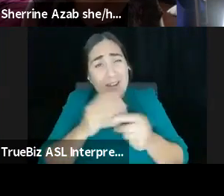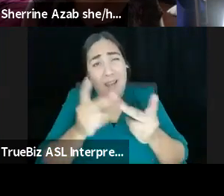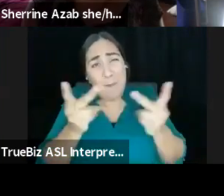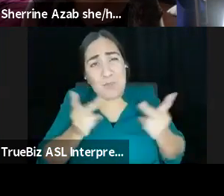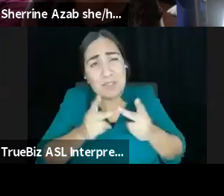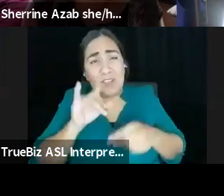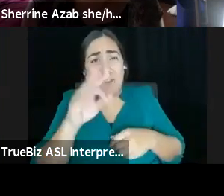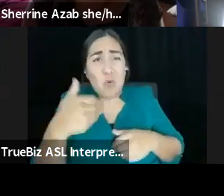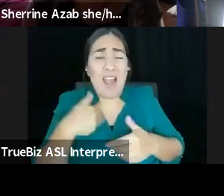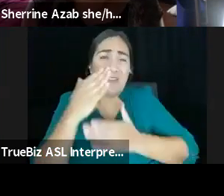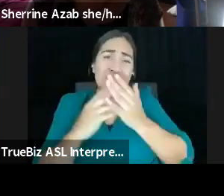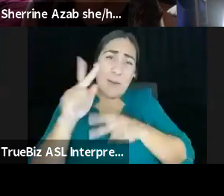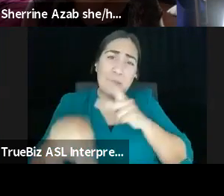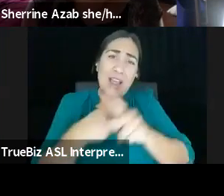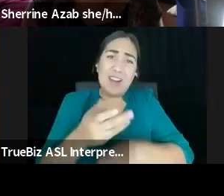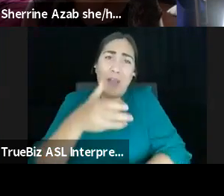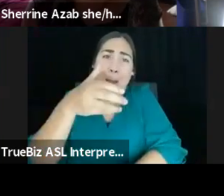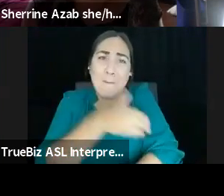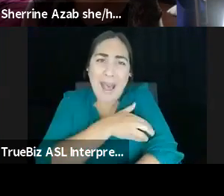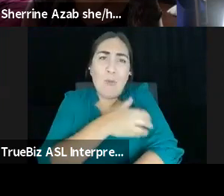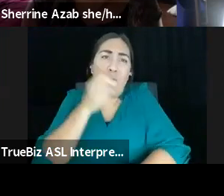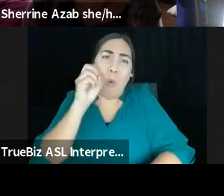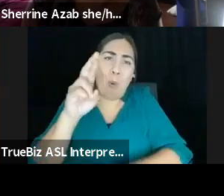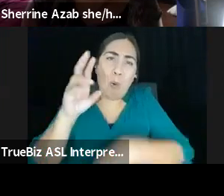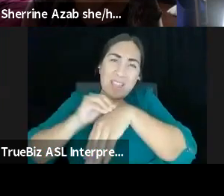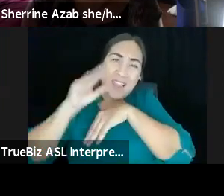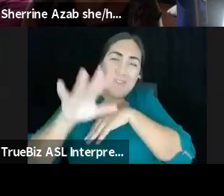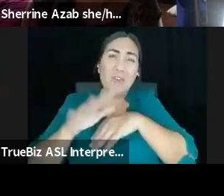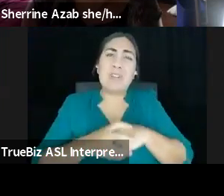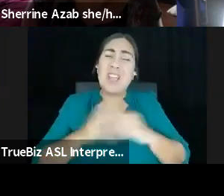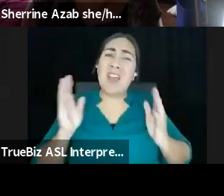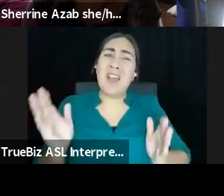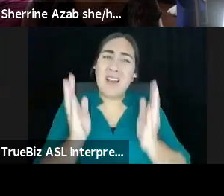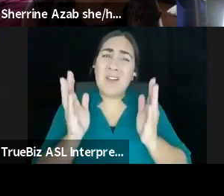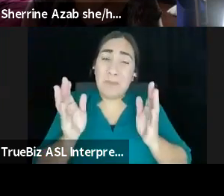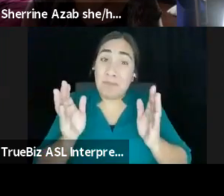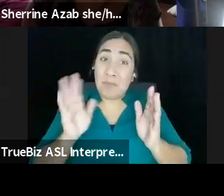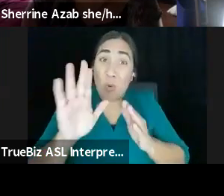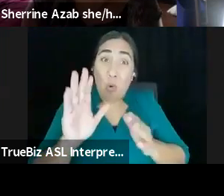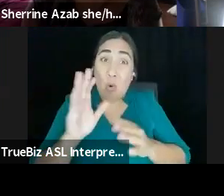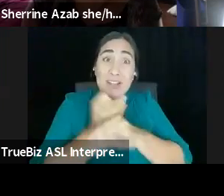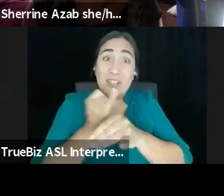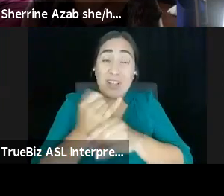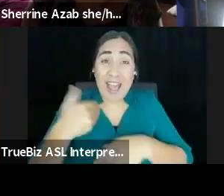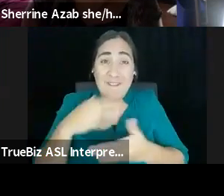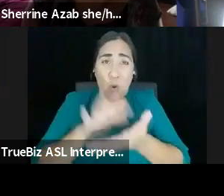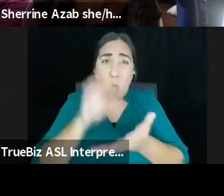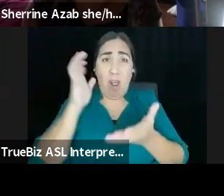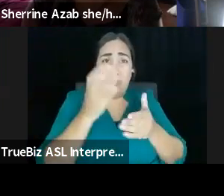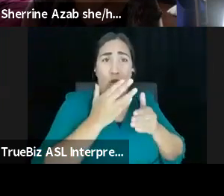or you have some amount of influence pushing your institutions to have wealth redistribution within that will go far.